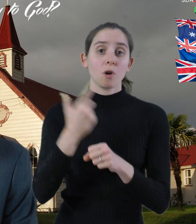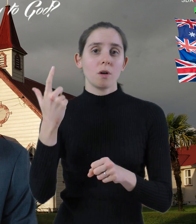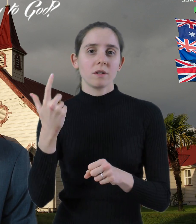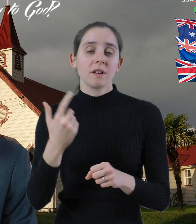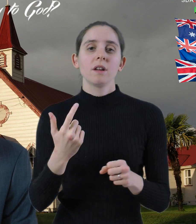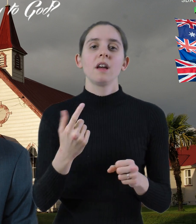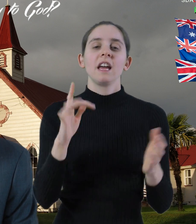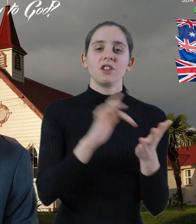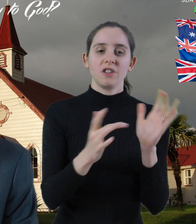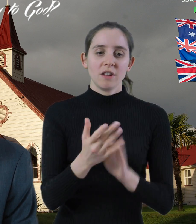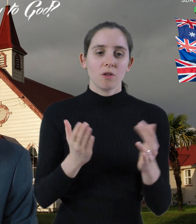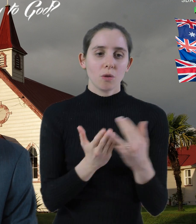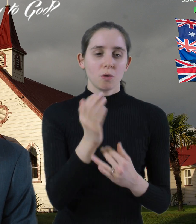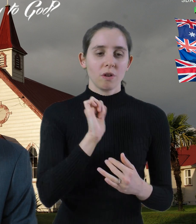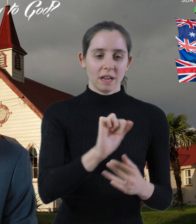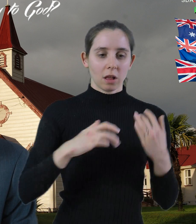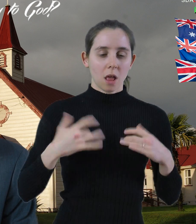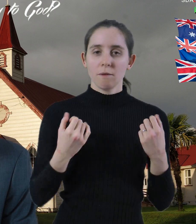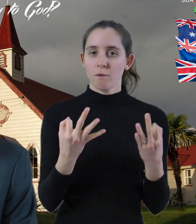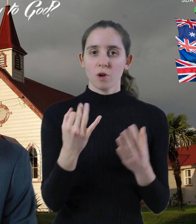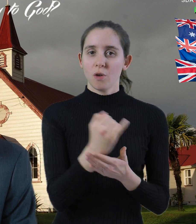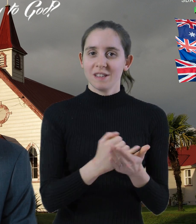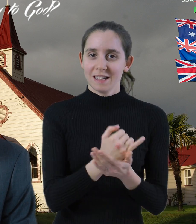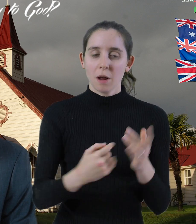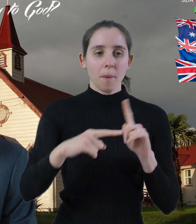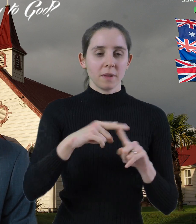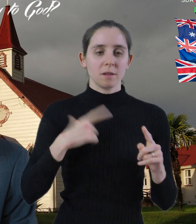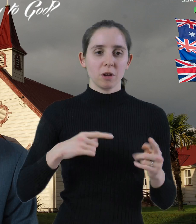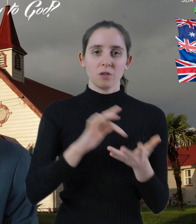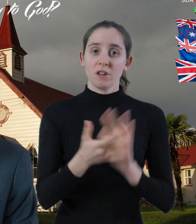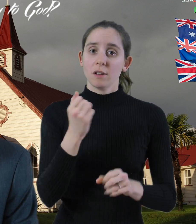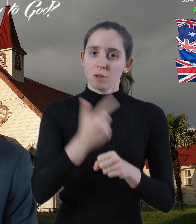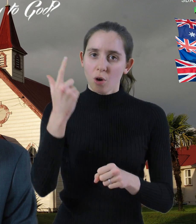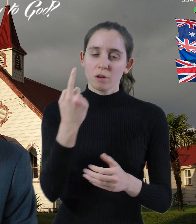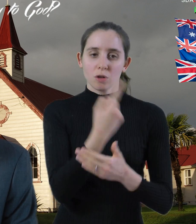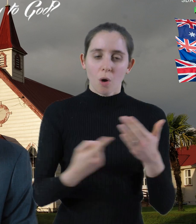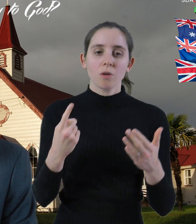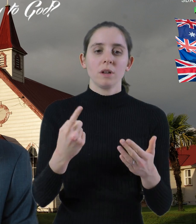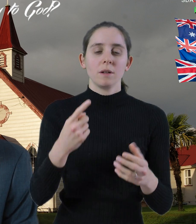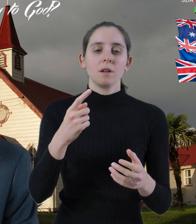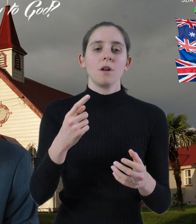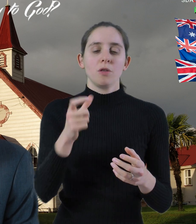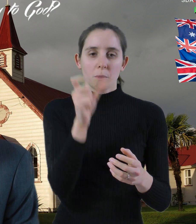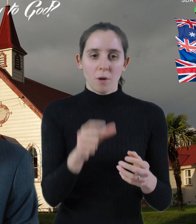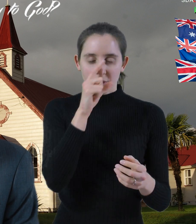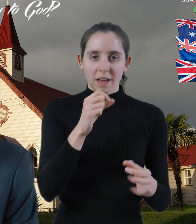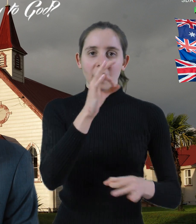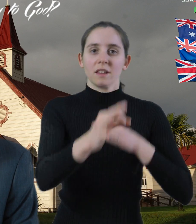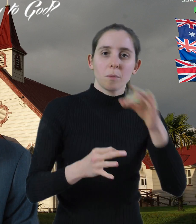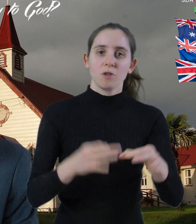Jesus, by his sinless life and because he is God, is the only one qualified to be our substitute. If there